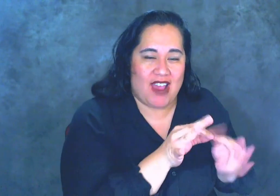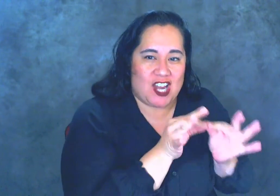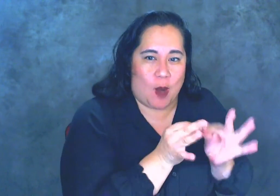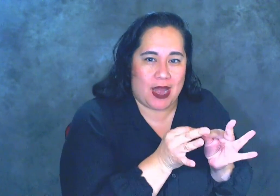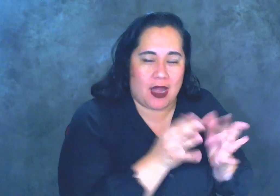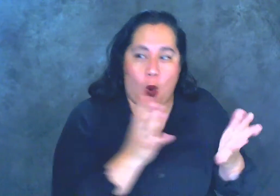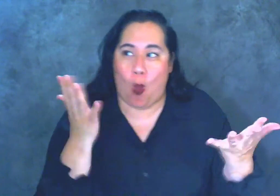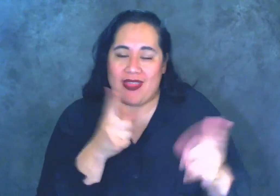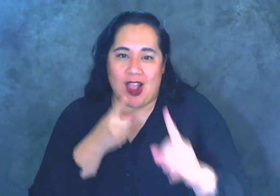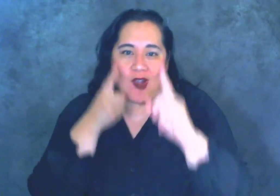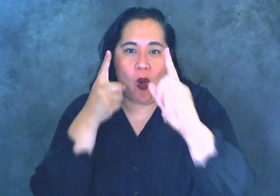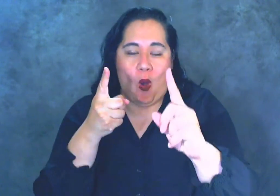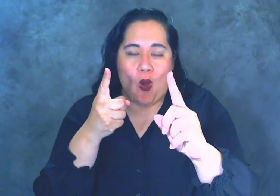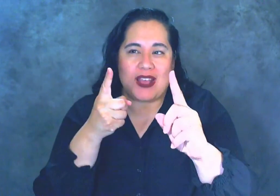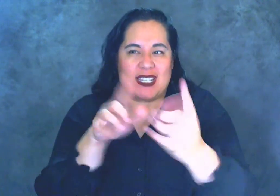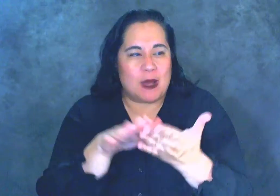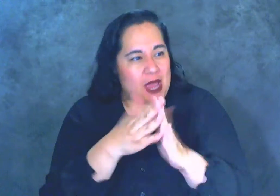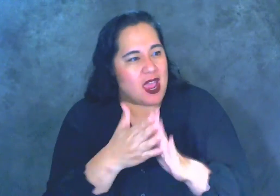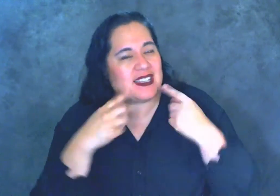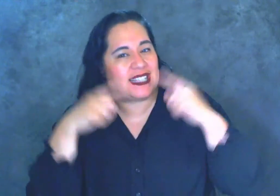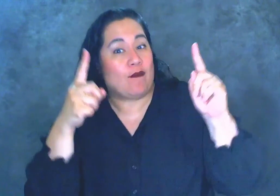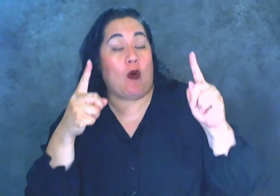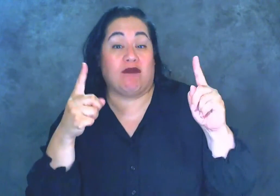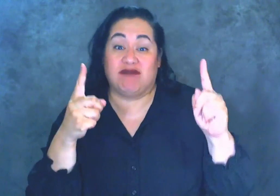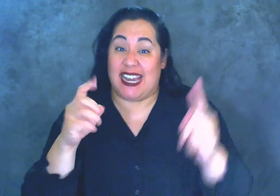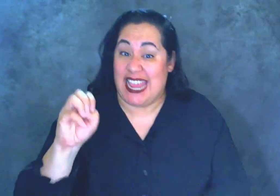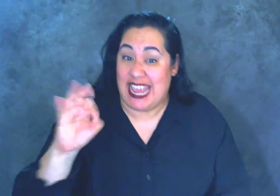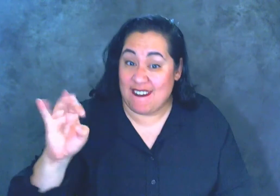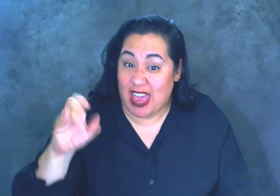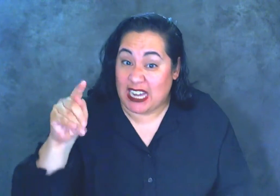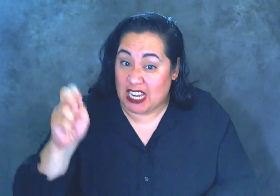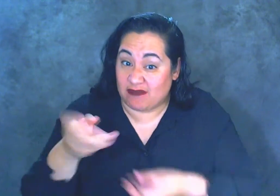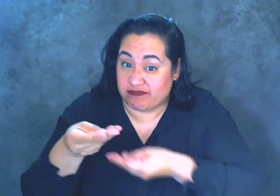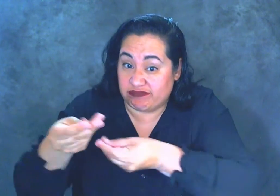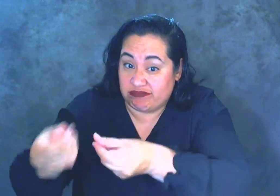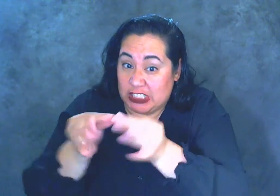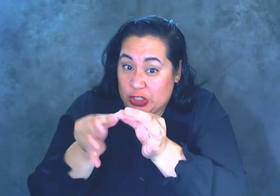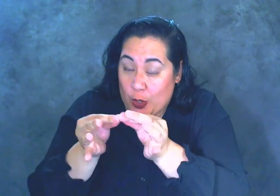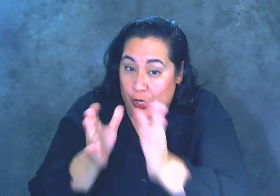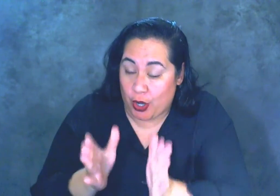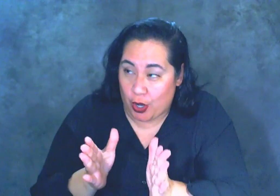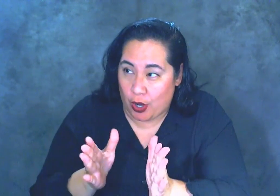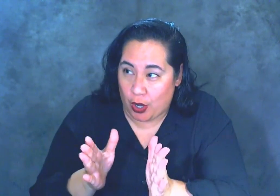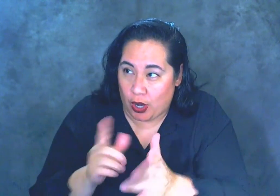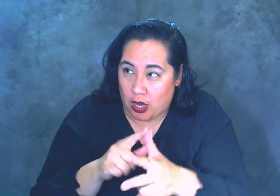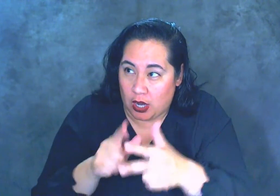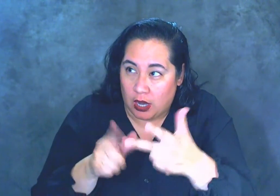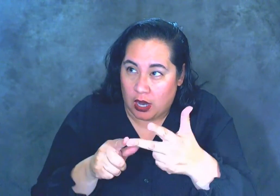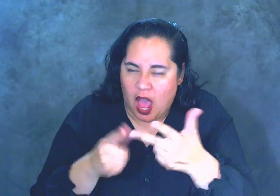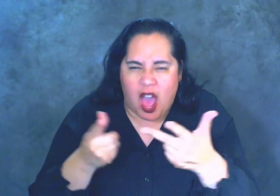to be a successful and effective interpreter, then we have to agree that interpreters